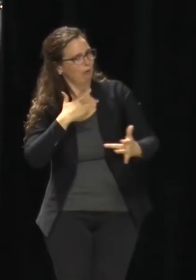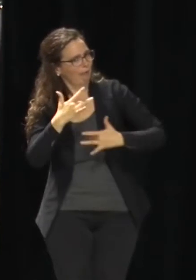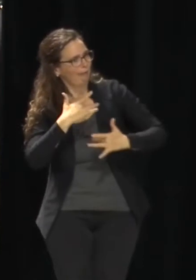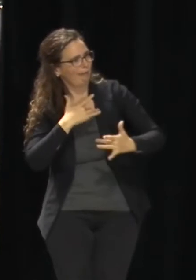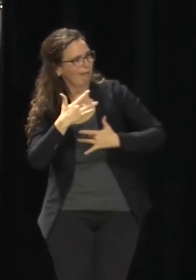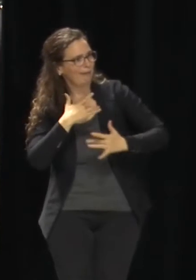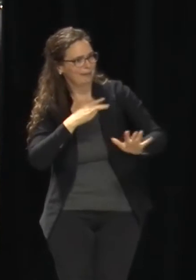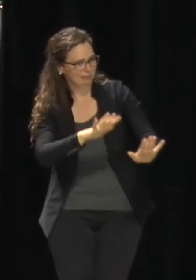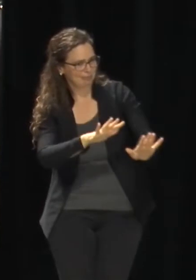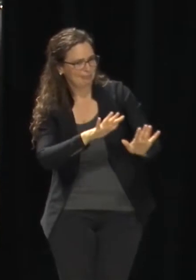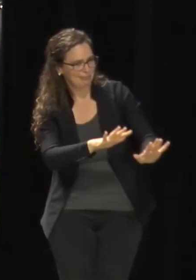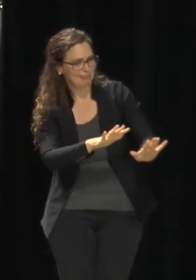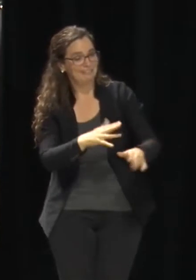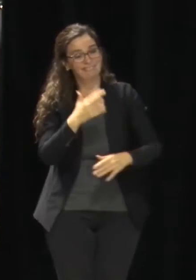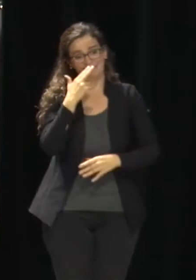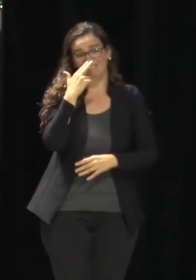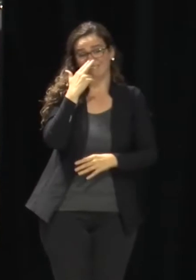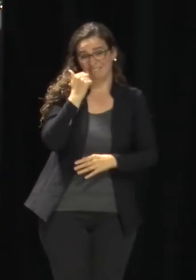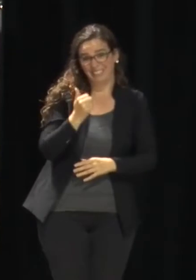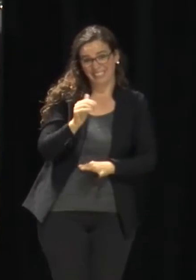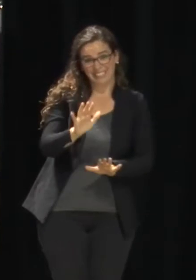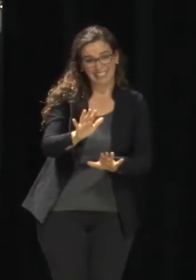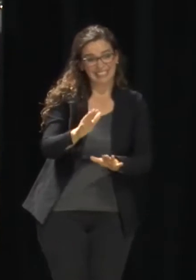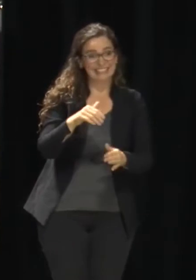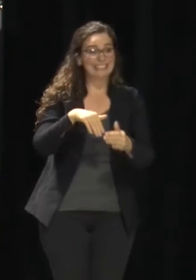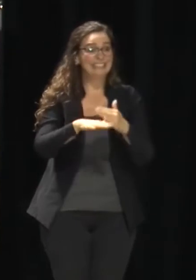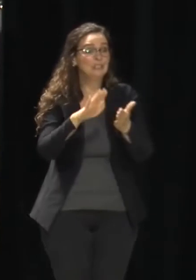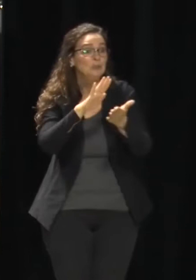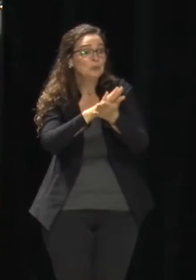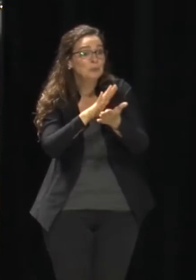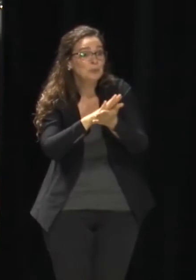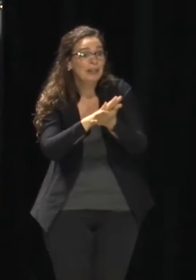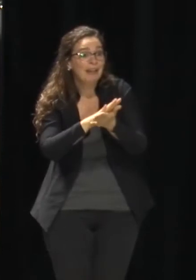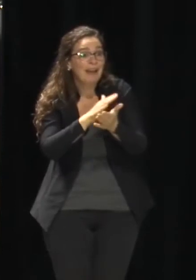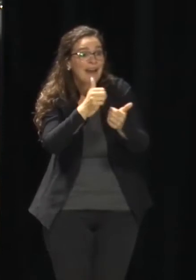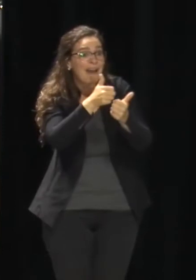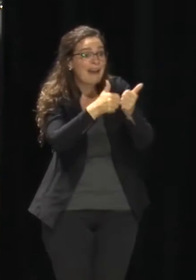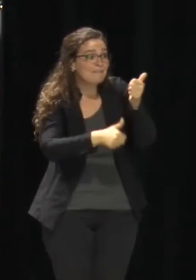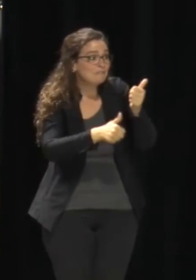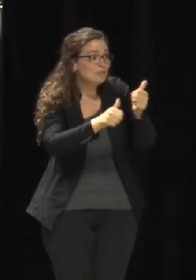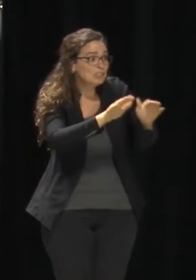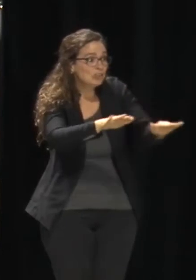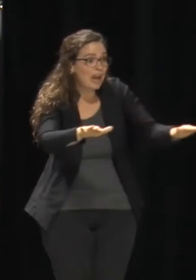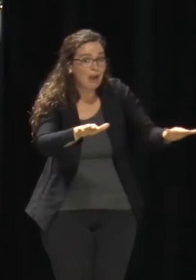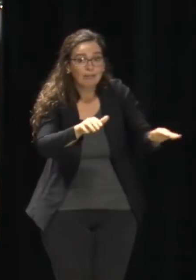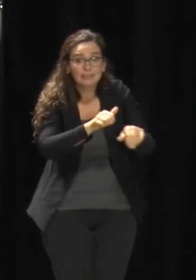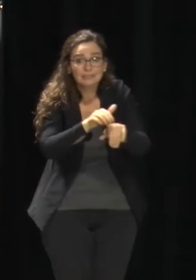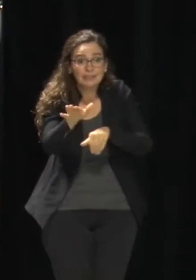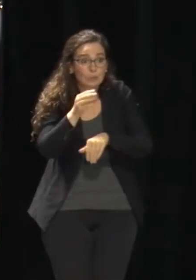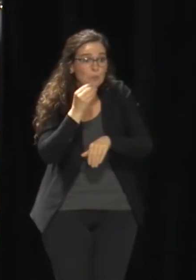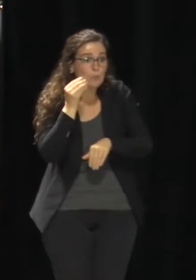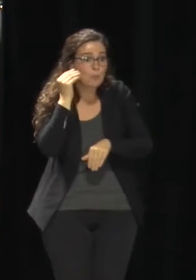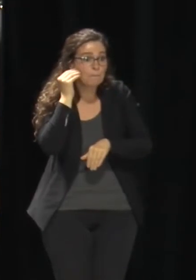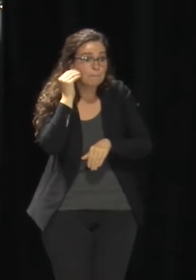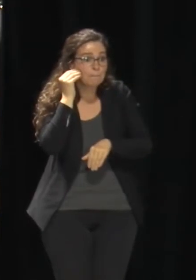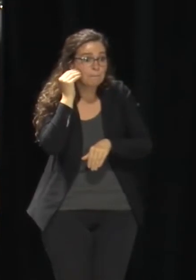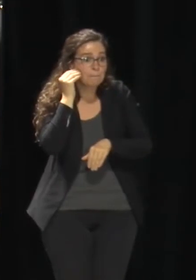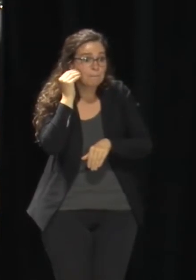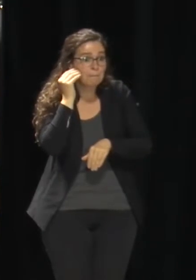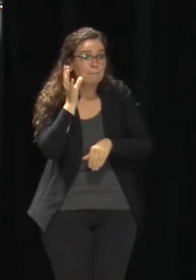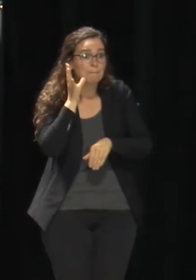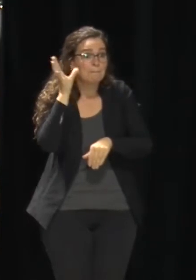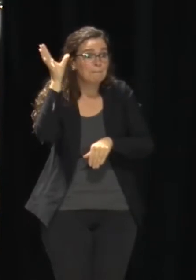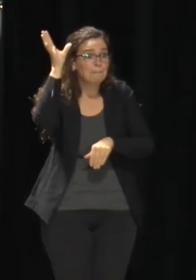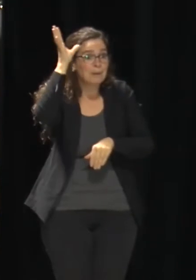being sent home is coming here. And so that's creating a little bit of a backlog that we need to